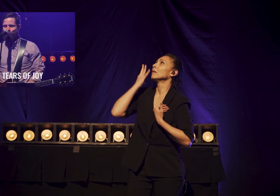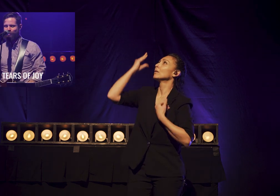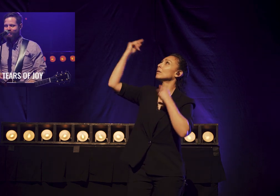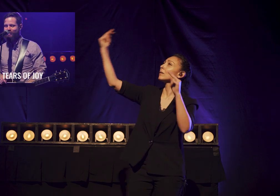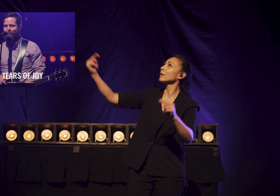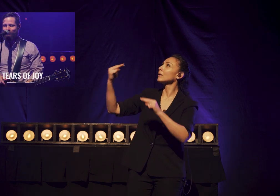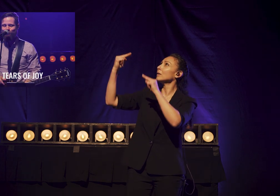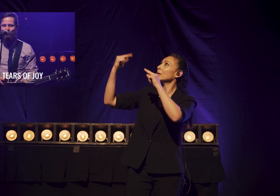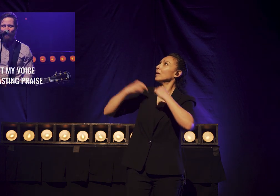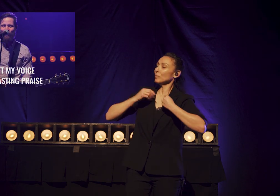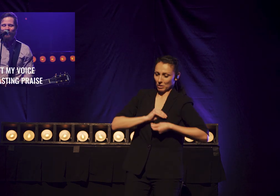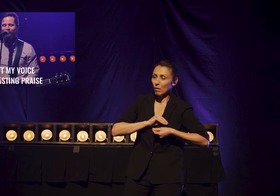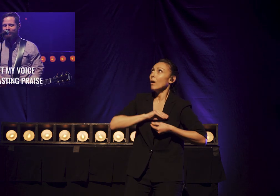Tears Of Joy In